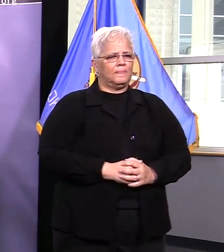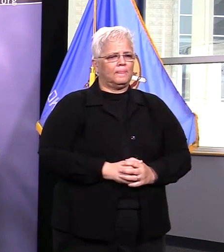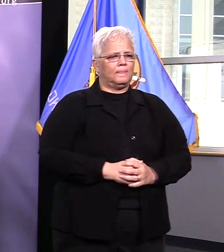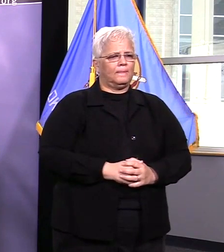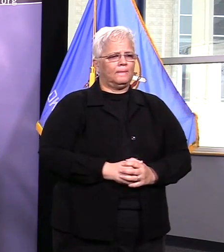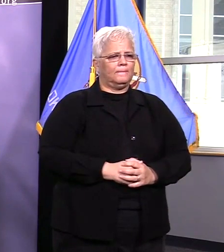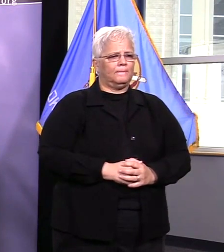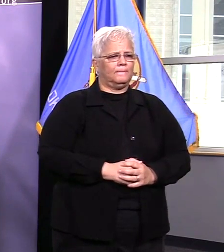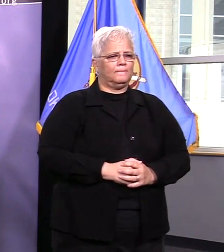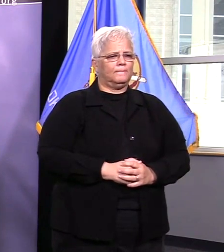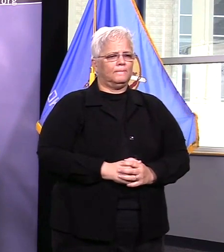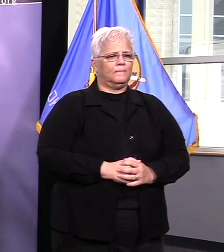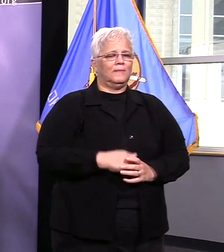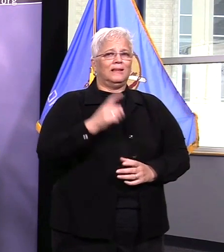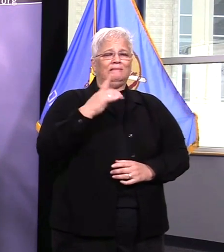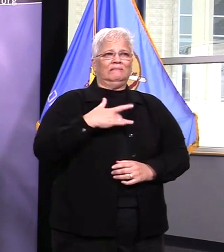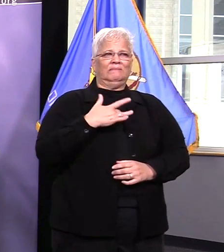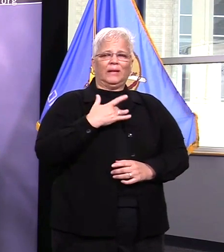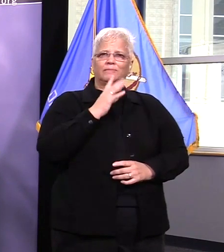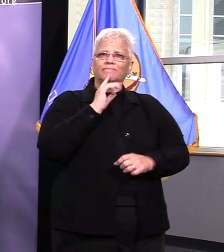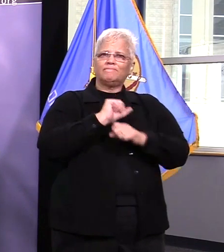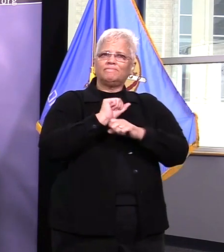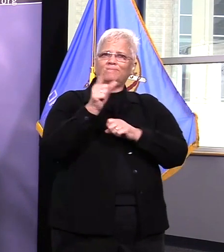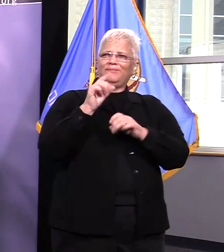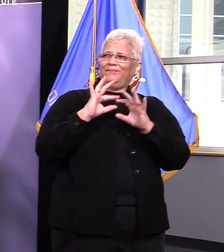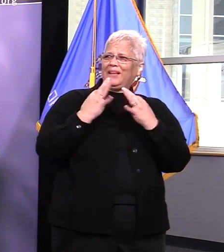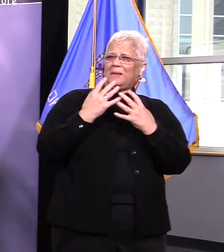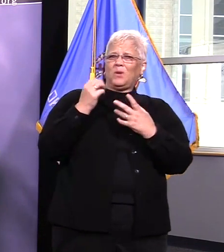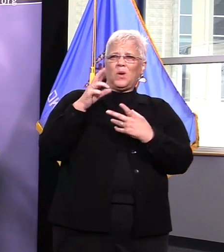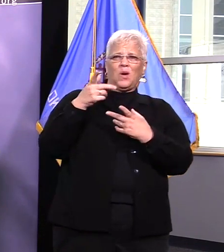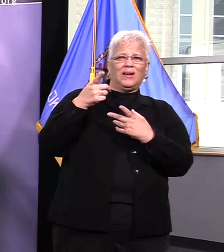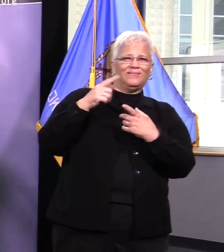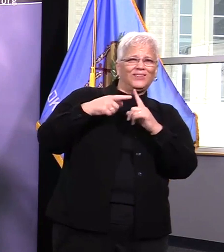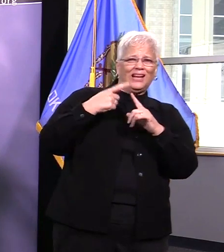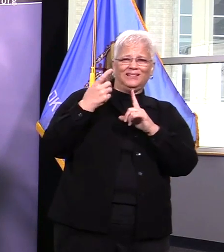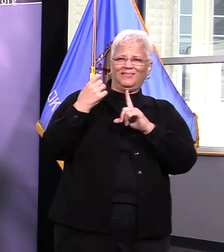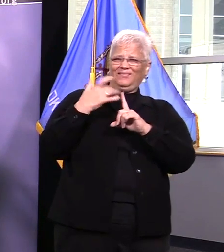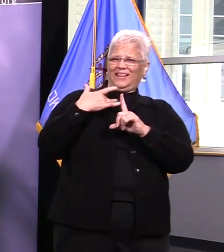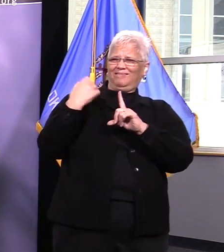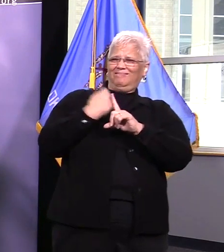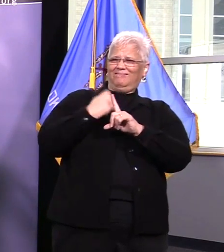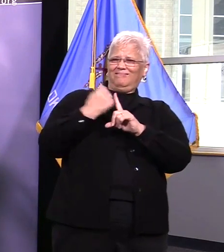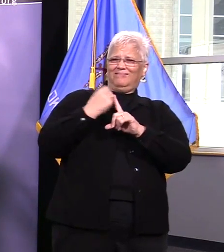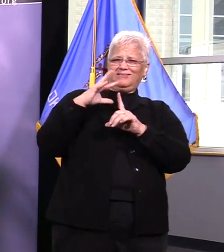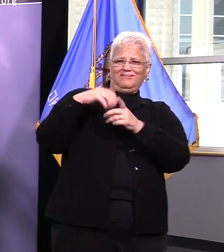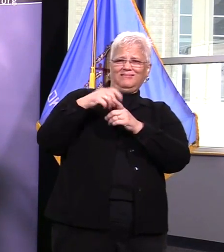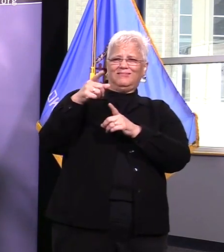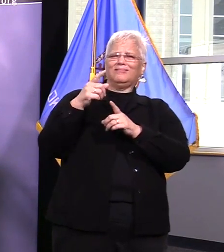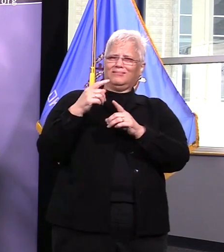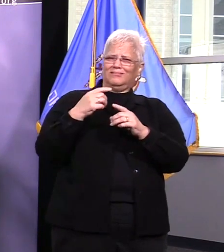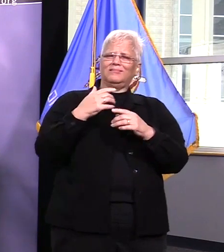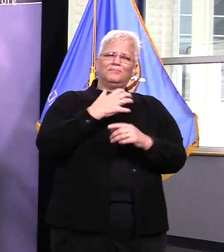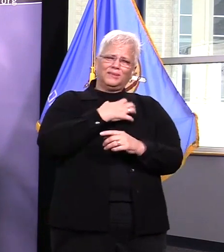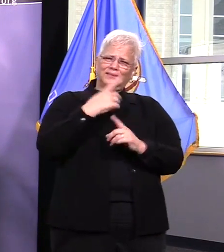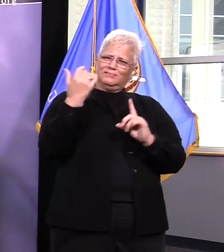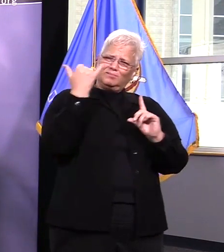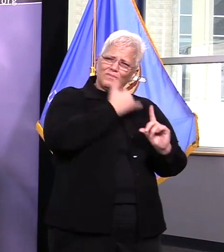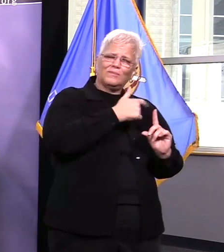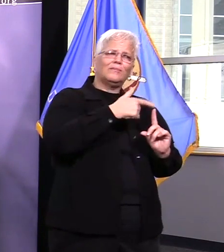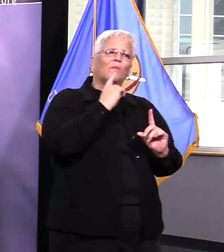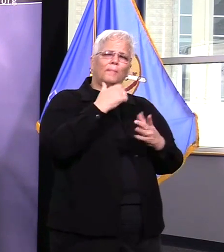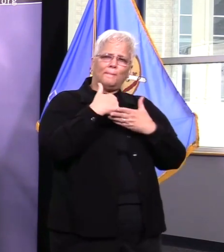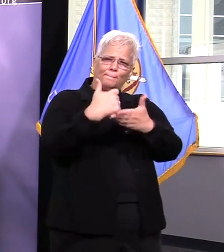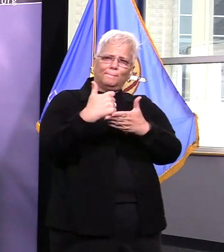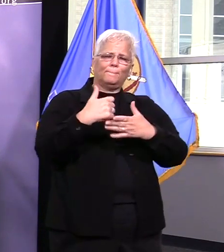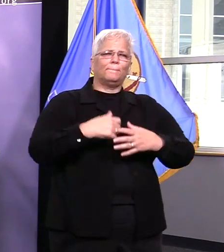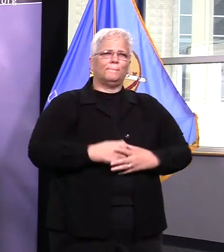that we can begin serving those defendants appropriately lastly it's with a heavy heart that i would like to